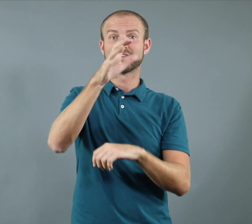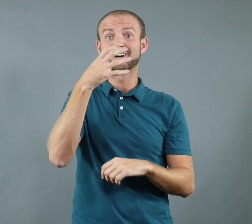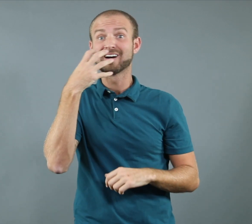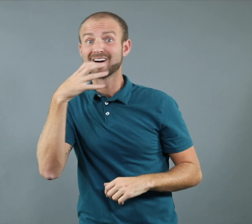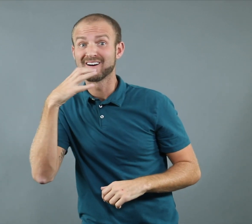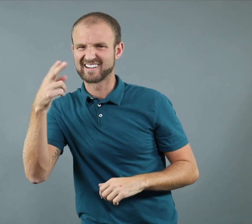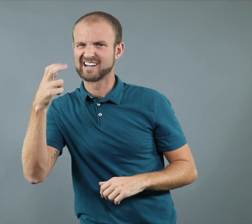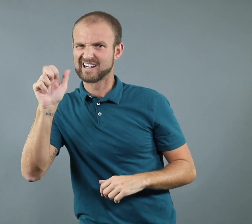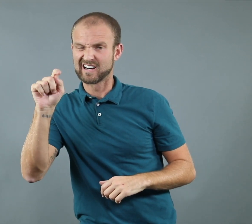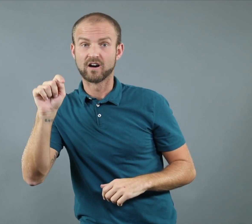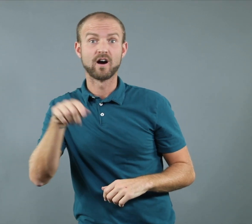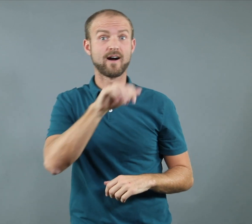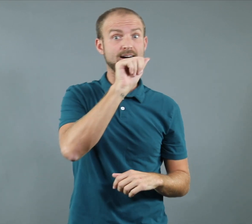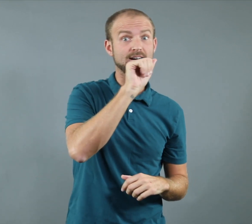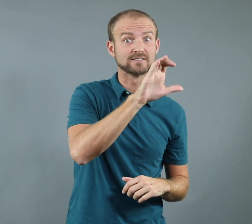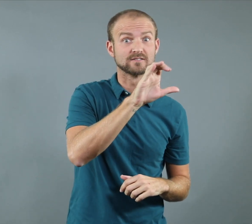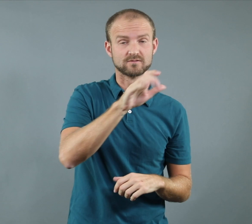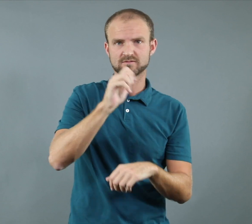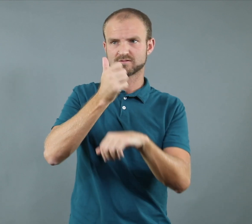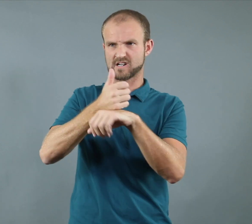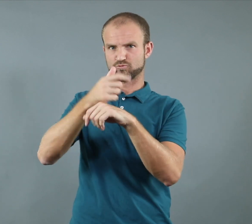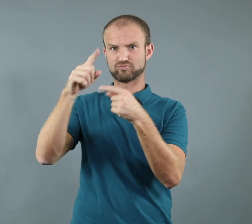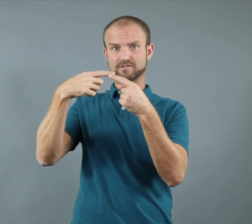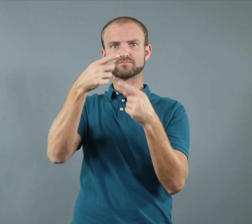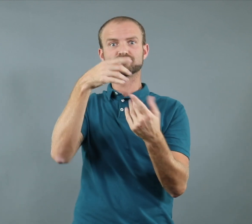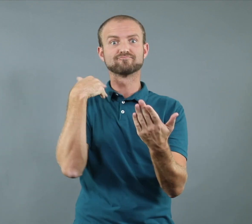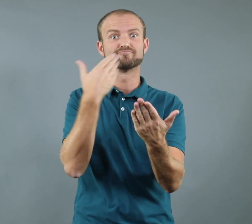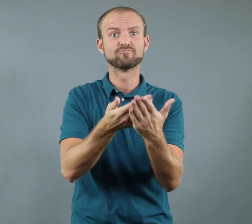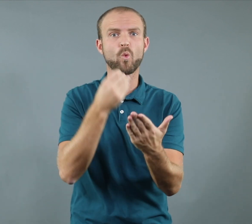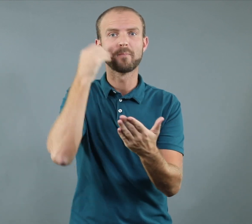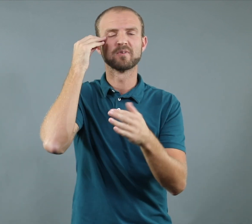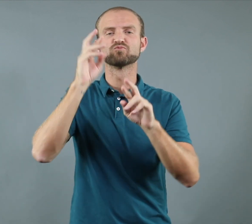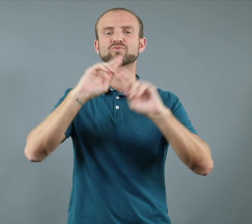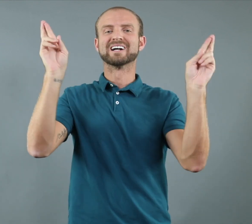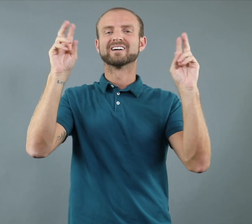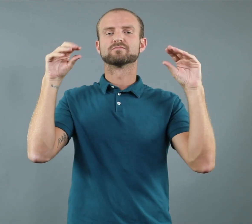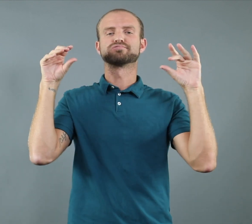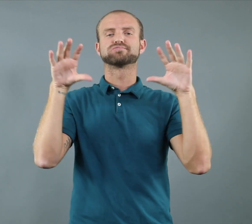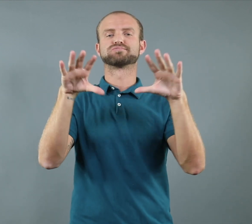air conditioning to run only when you need it while you are home.